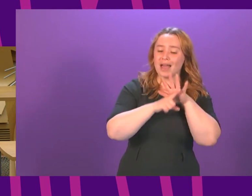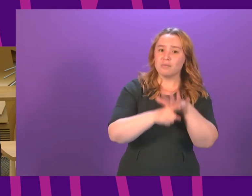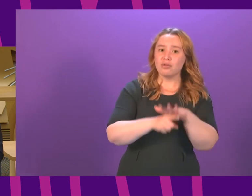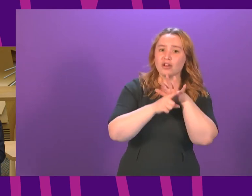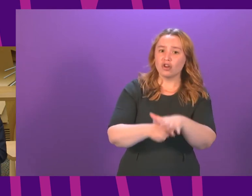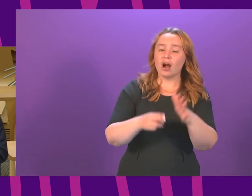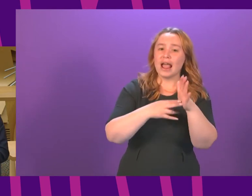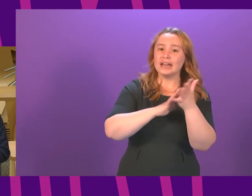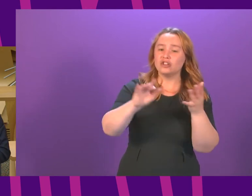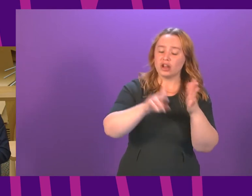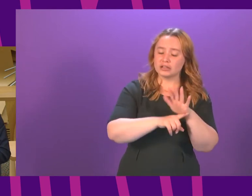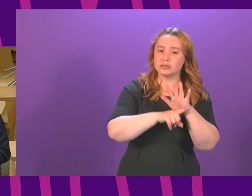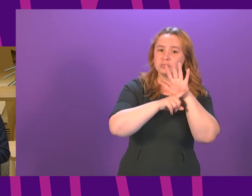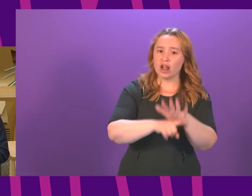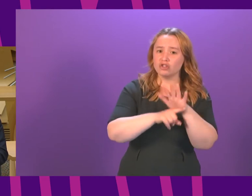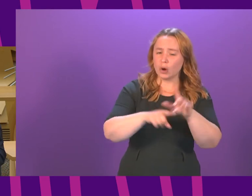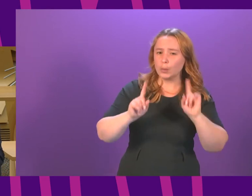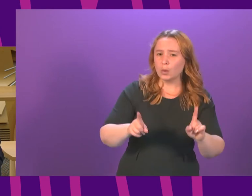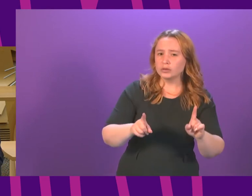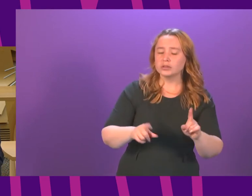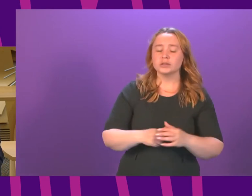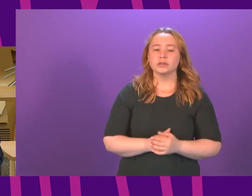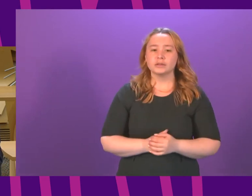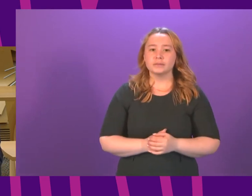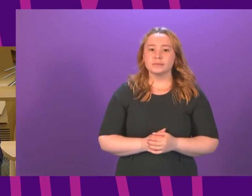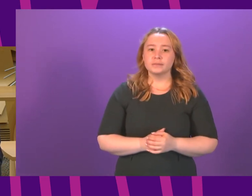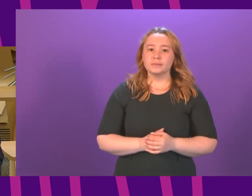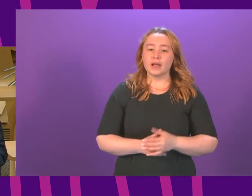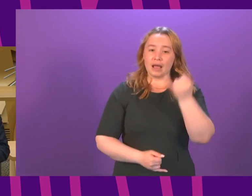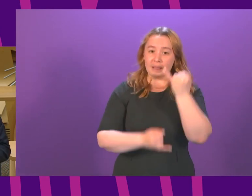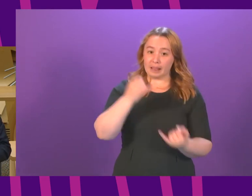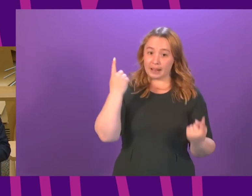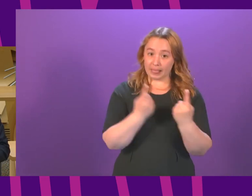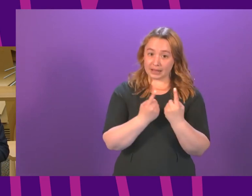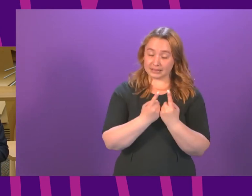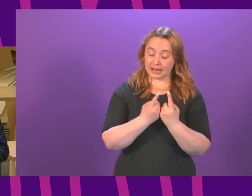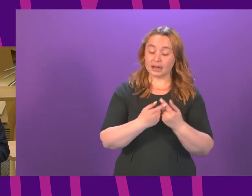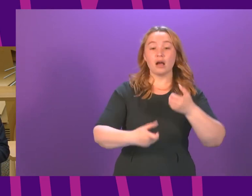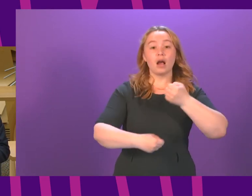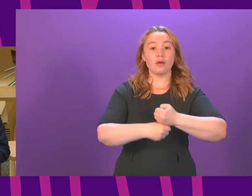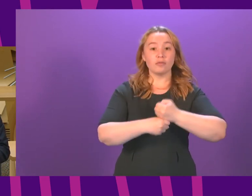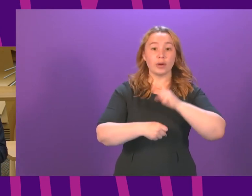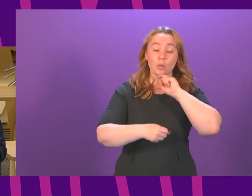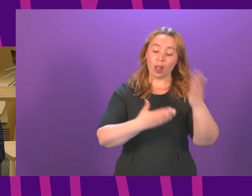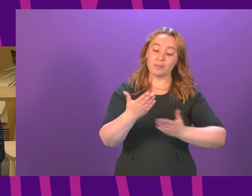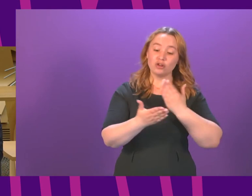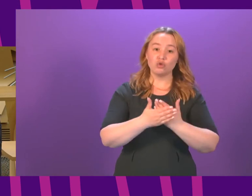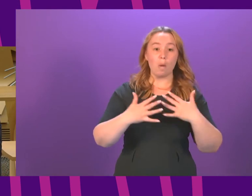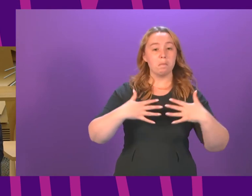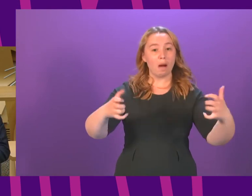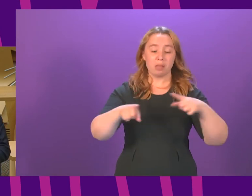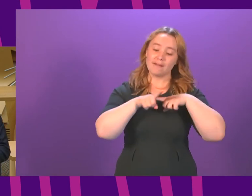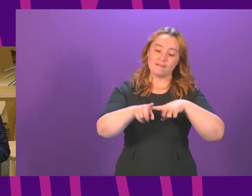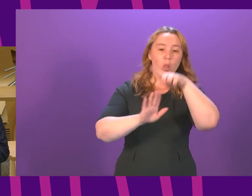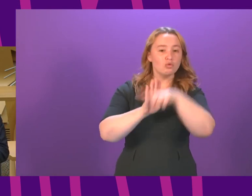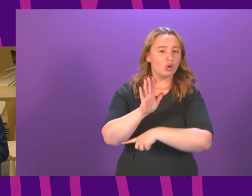on the NHS as she outlined in her statement? And finally, how will the government ensure public compliance with the restrictions